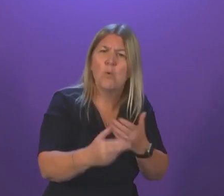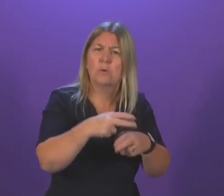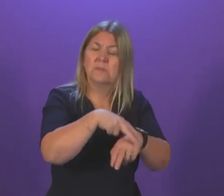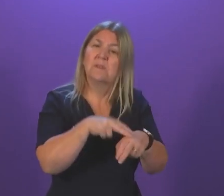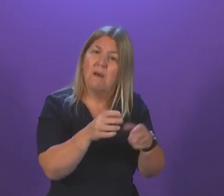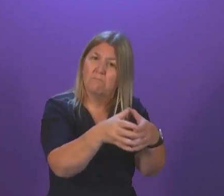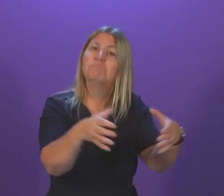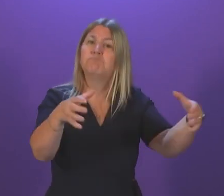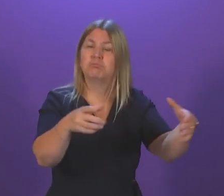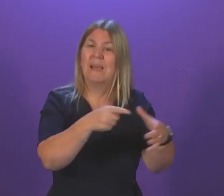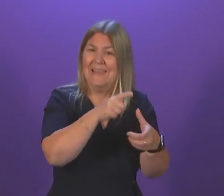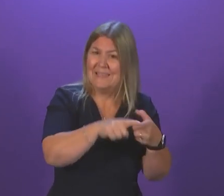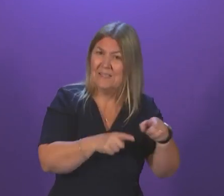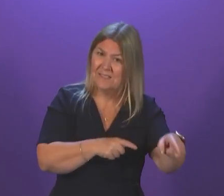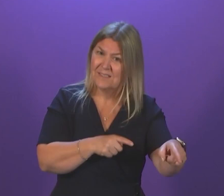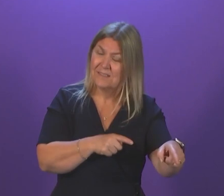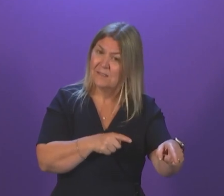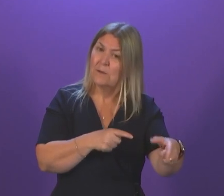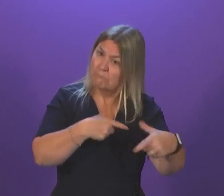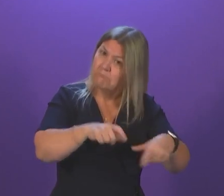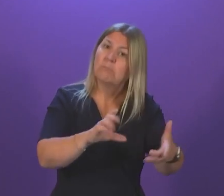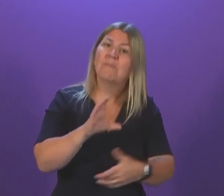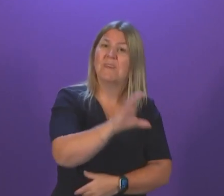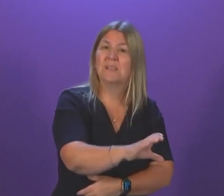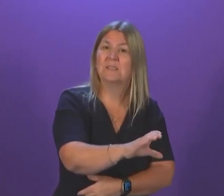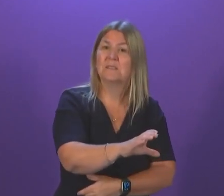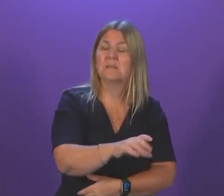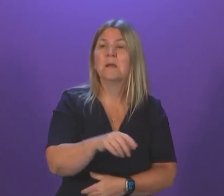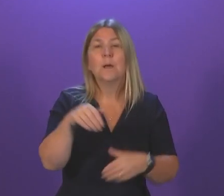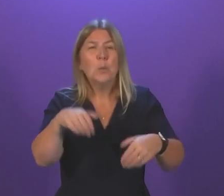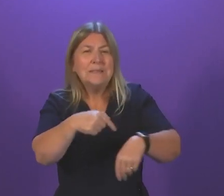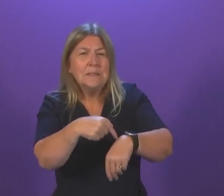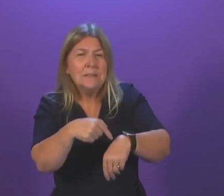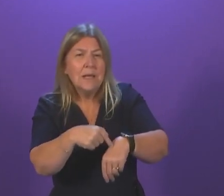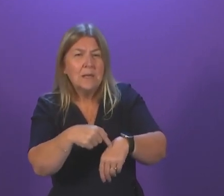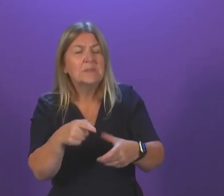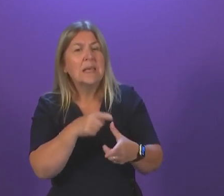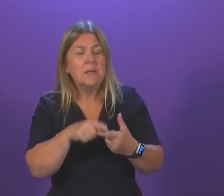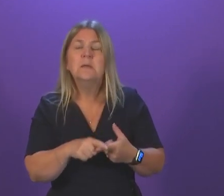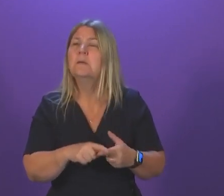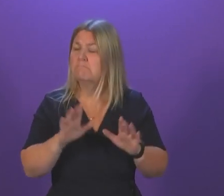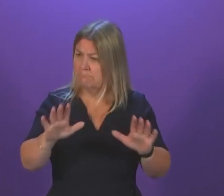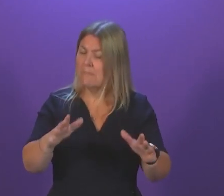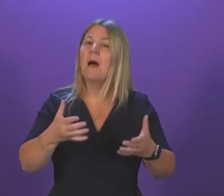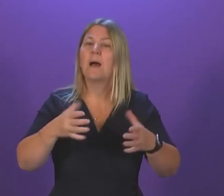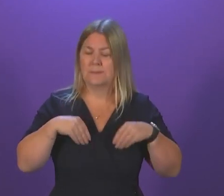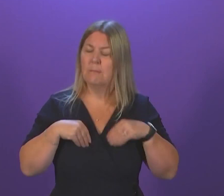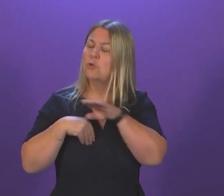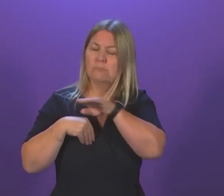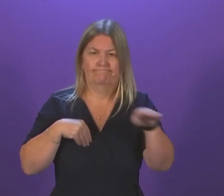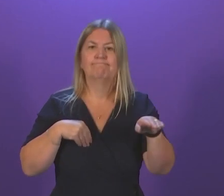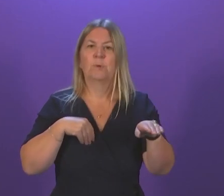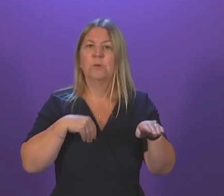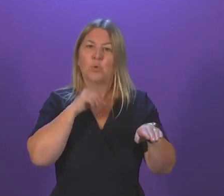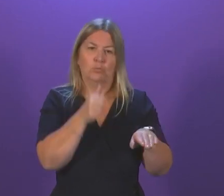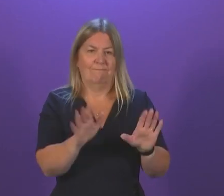staffing and in capacity in our National Health Service. The waiting times in our accident emergency departments are not good enough. think I said that very clearly in